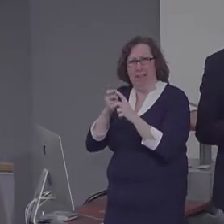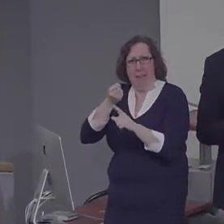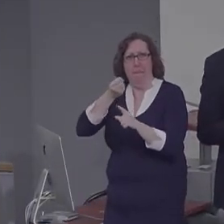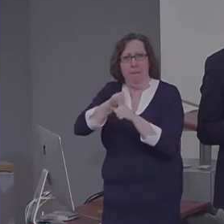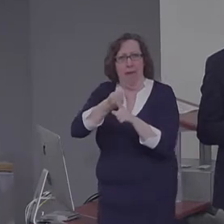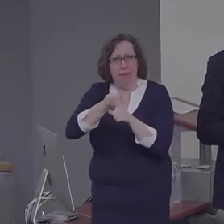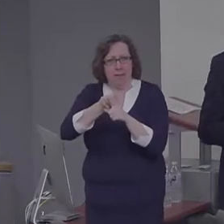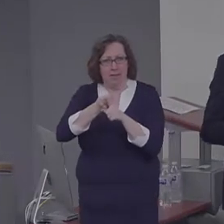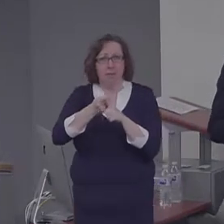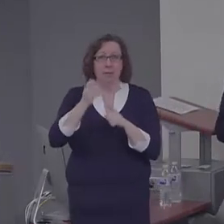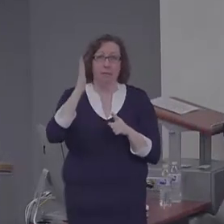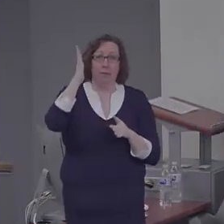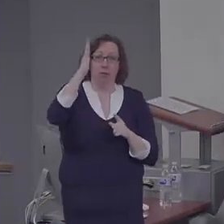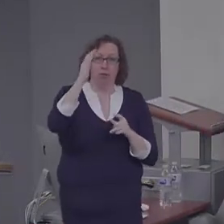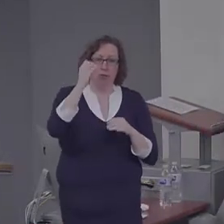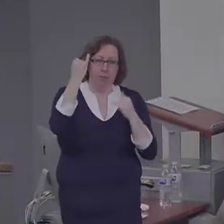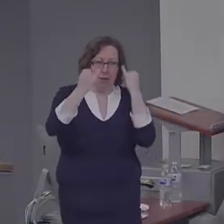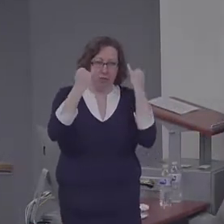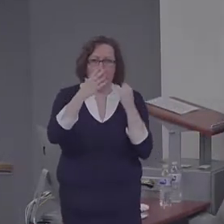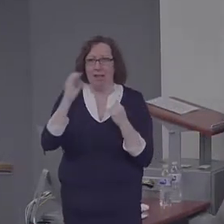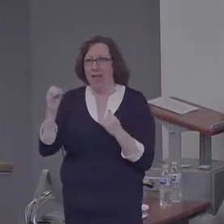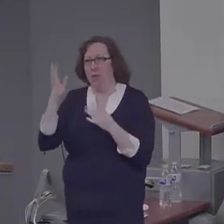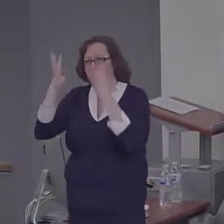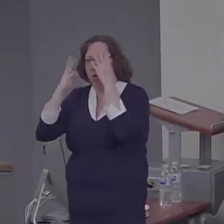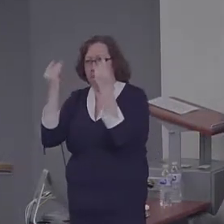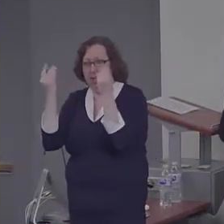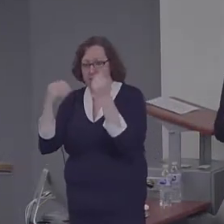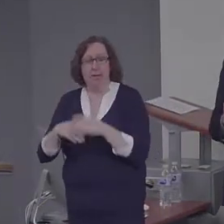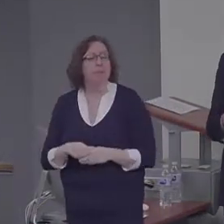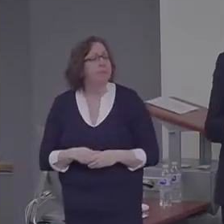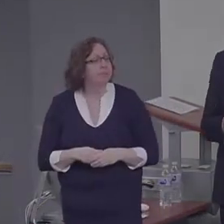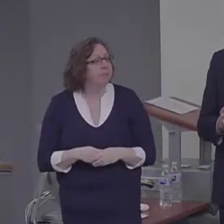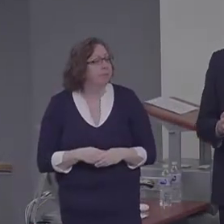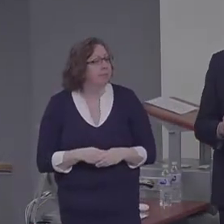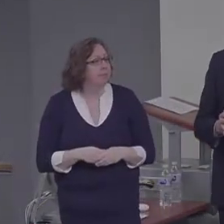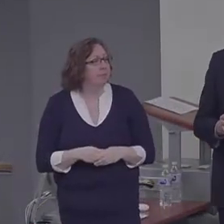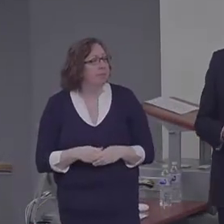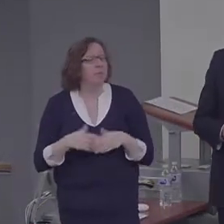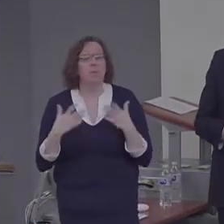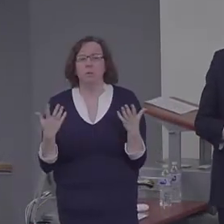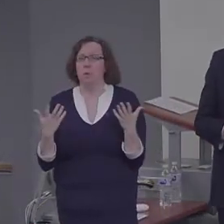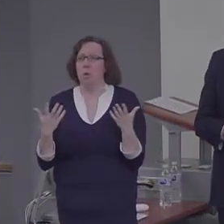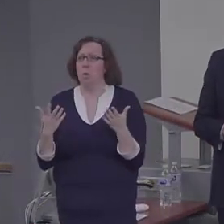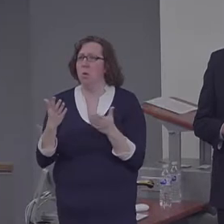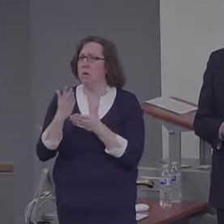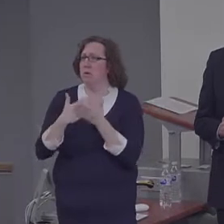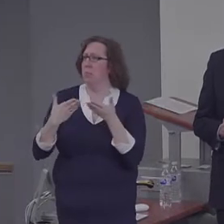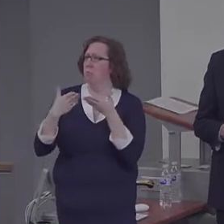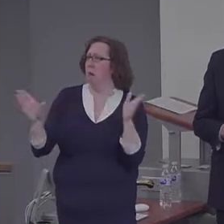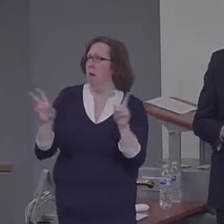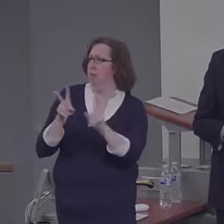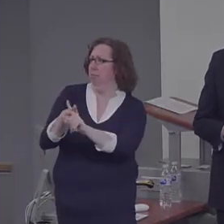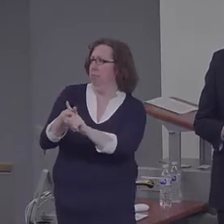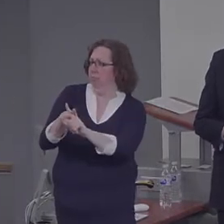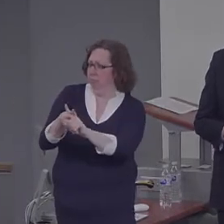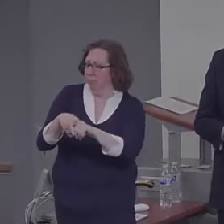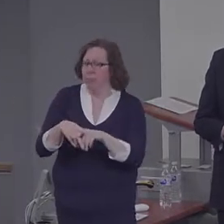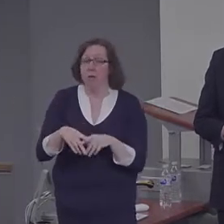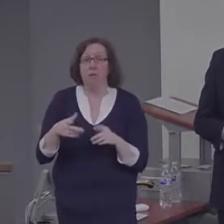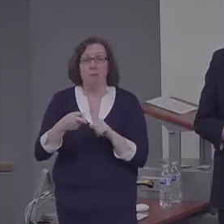just by considering some broader implications of the tasks that we've seen of this work. We've seen that both